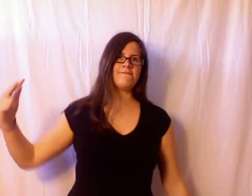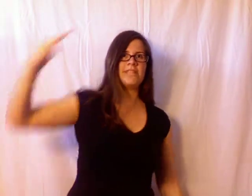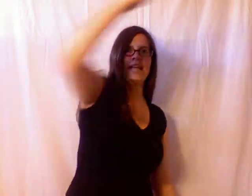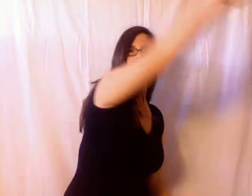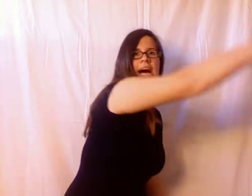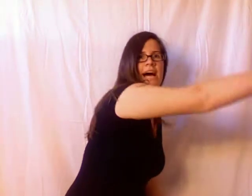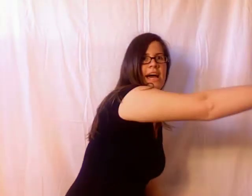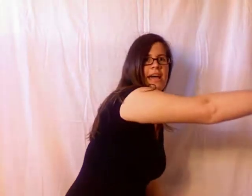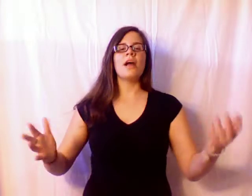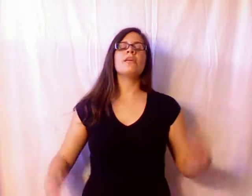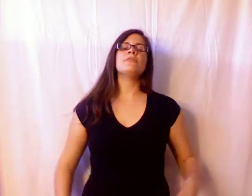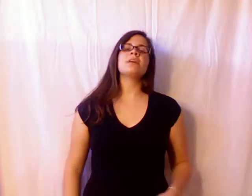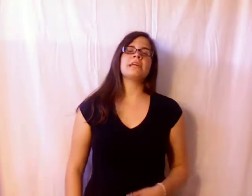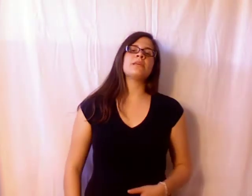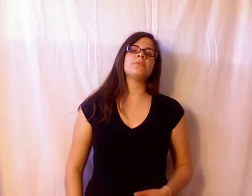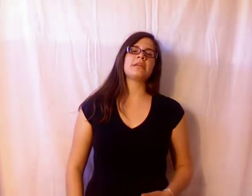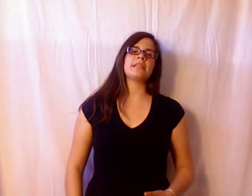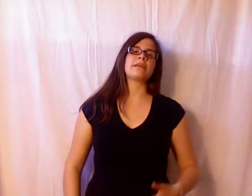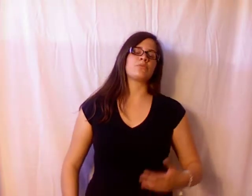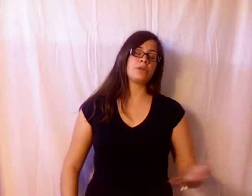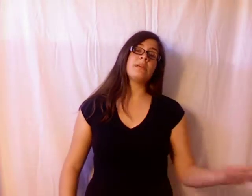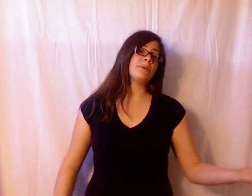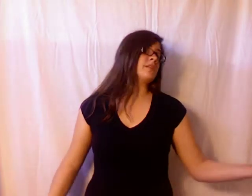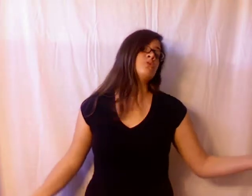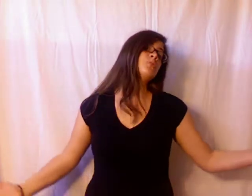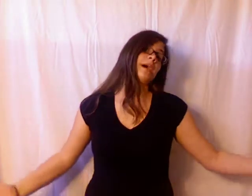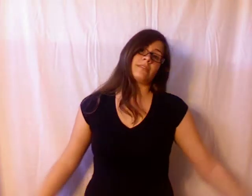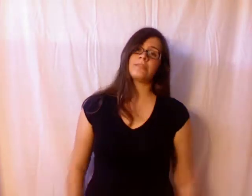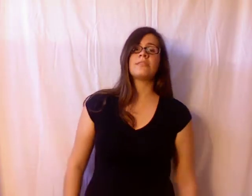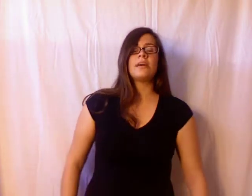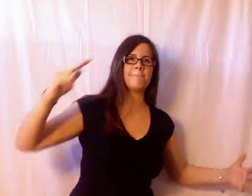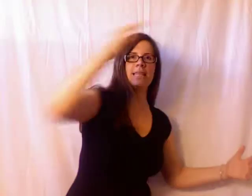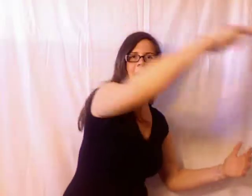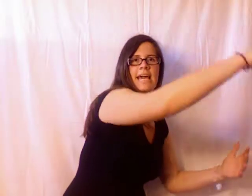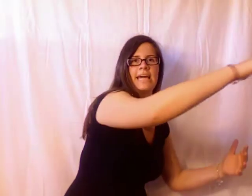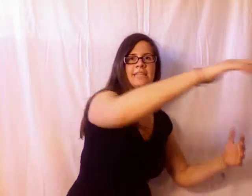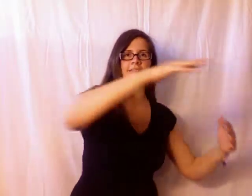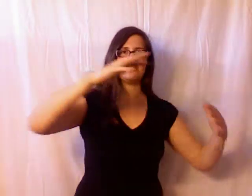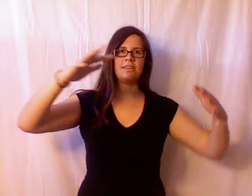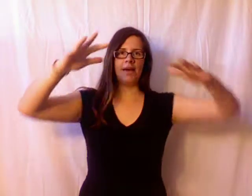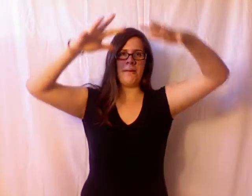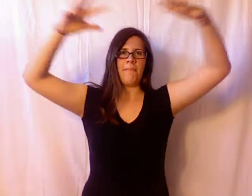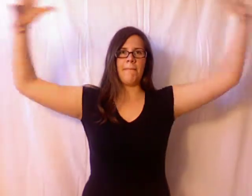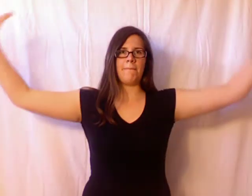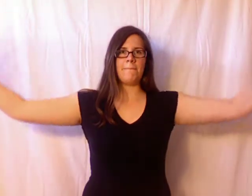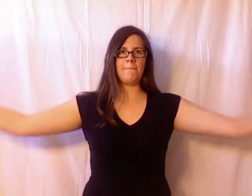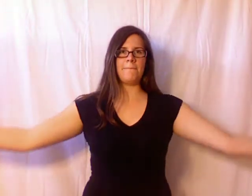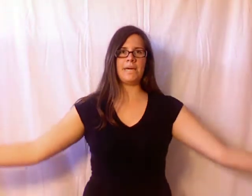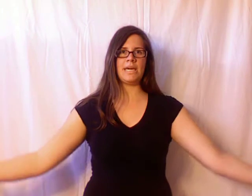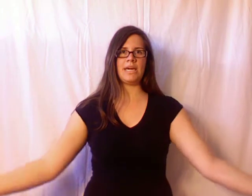Fly. A lot of you are gonna end up looking like really big douchebags. Planes. Big.